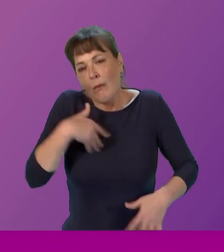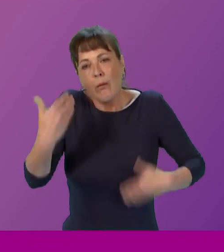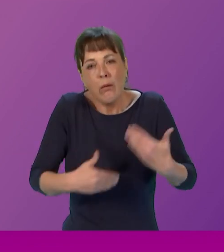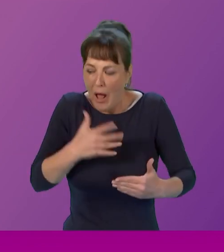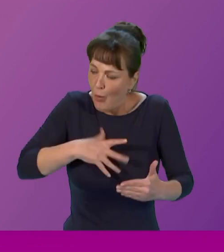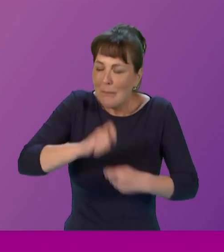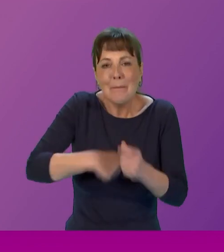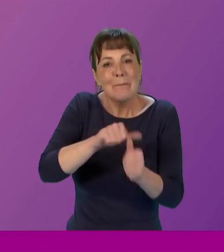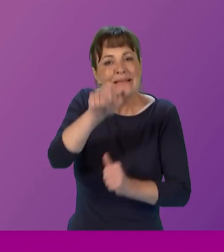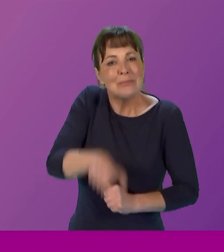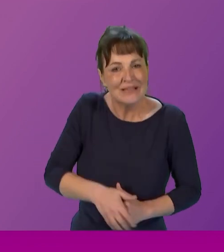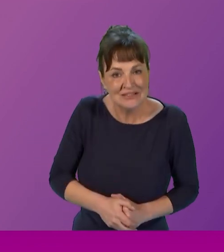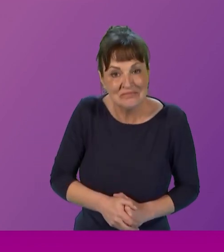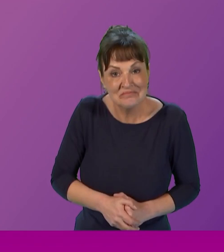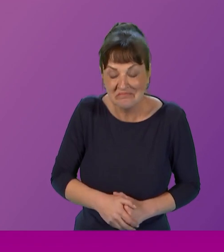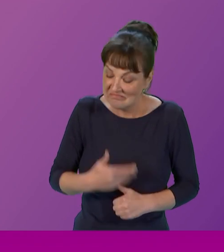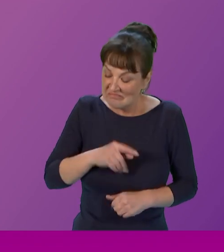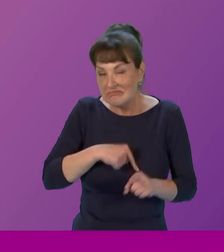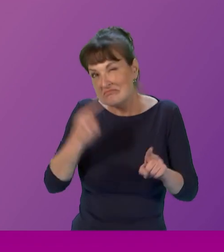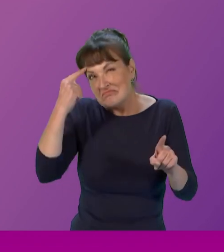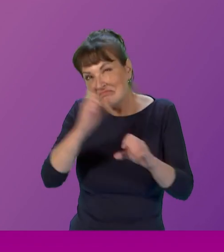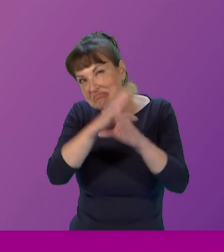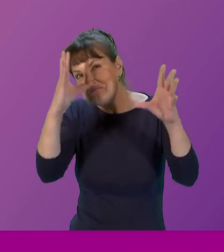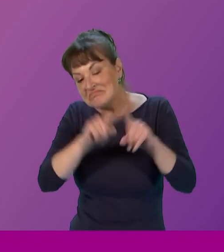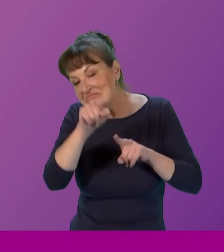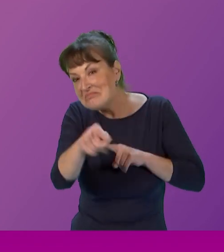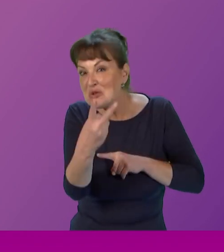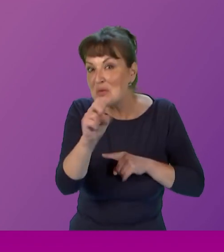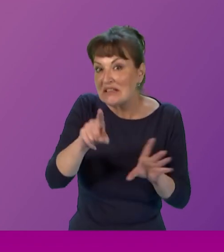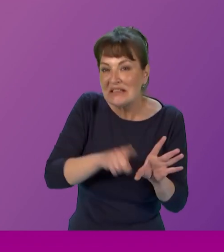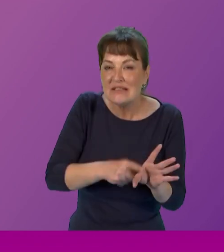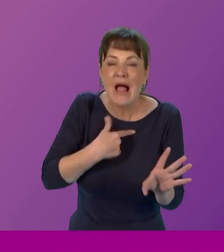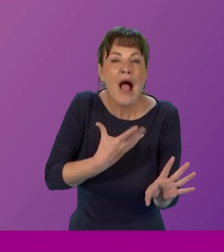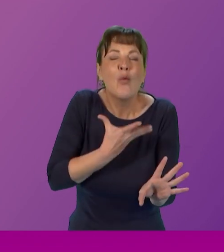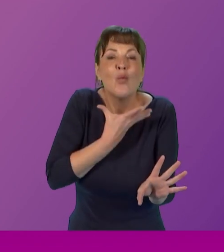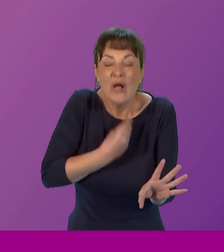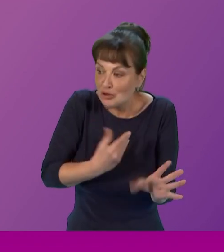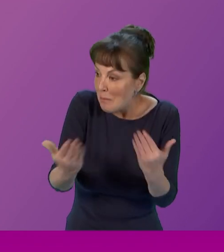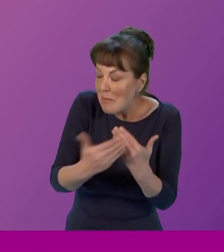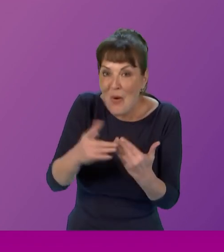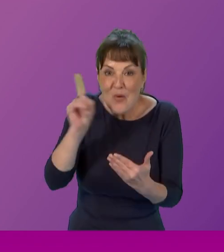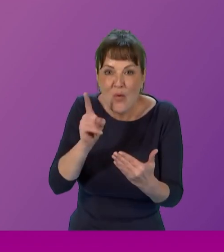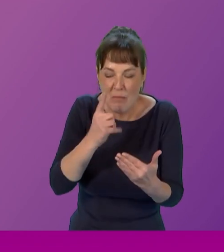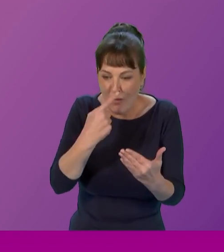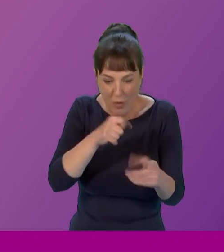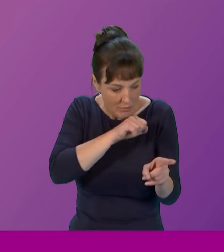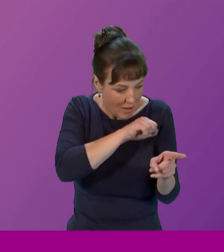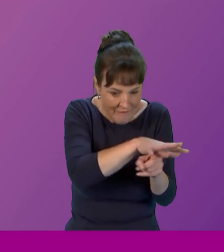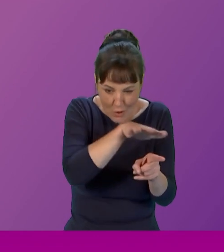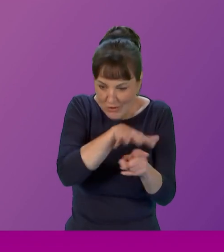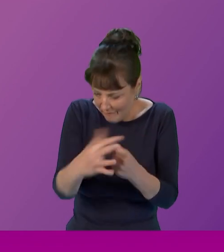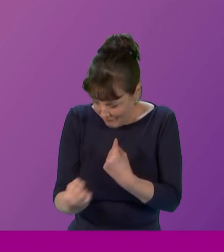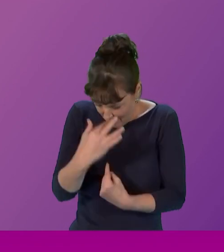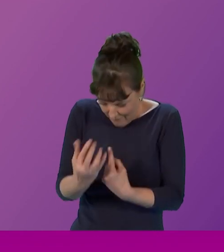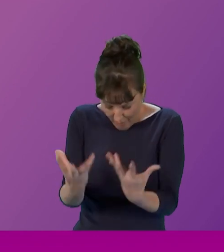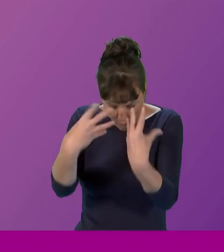and when I see it in 20 years I could in 20 years I can only wish that more women will have been influenced by the strengths shown by Malala